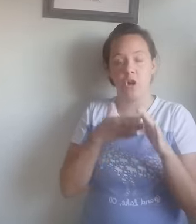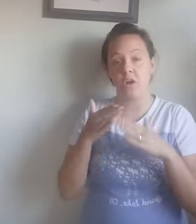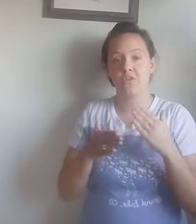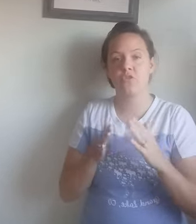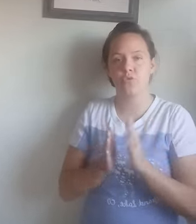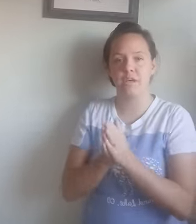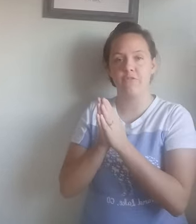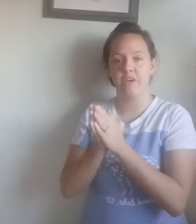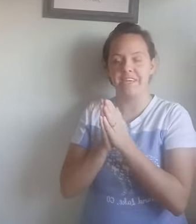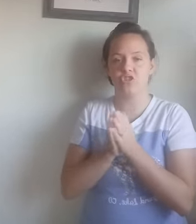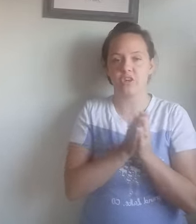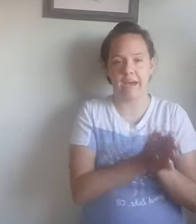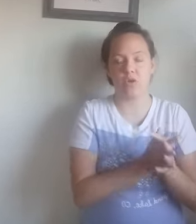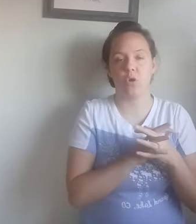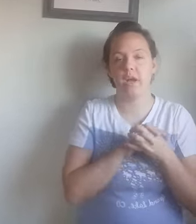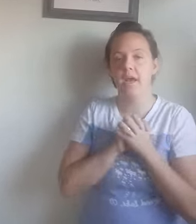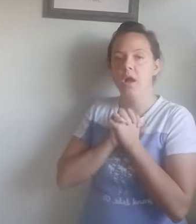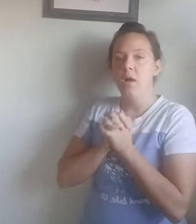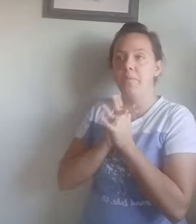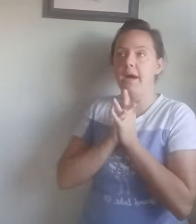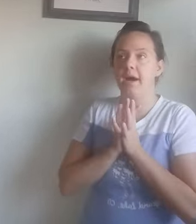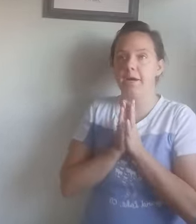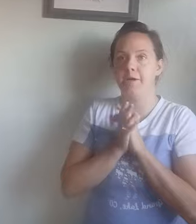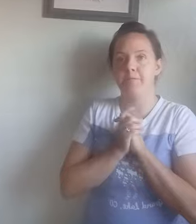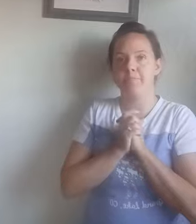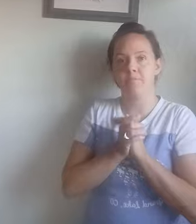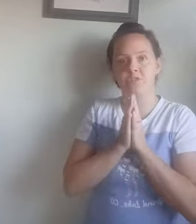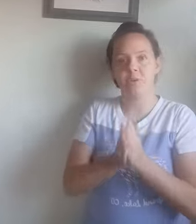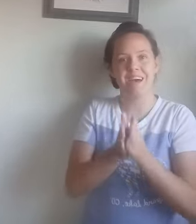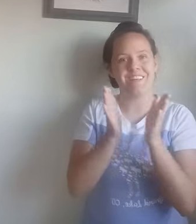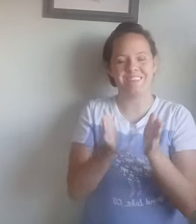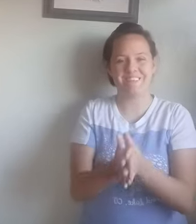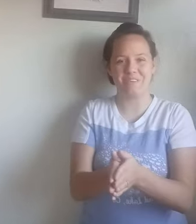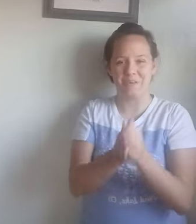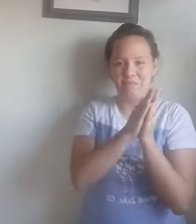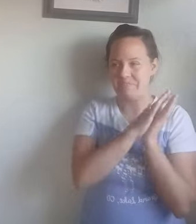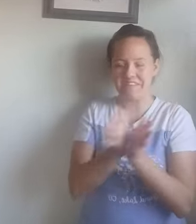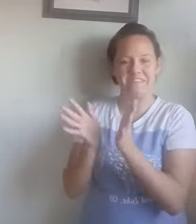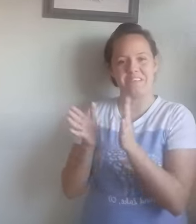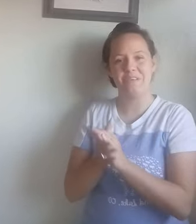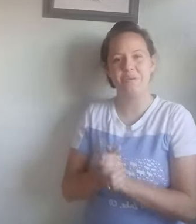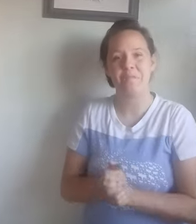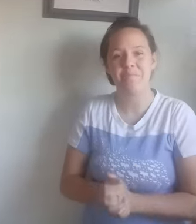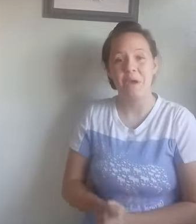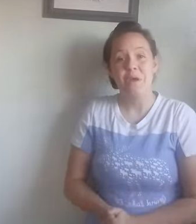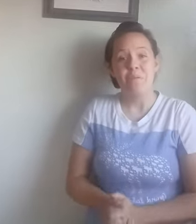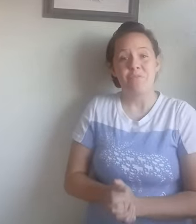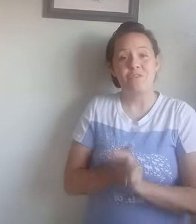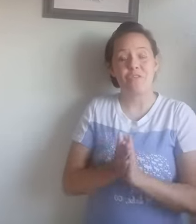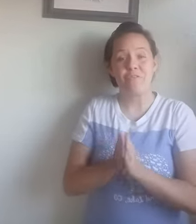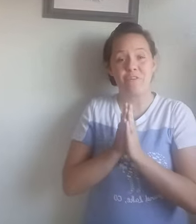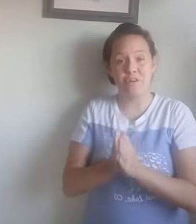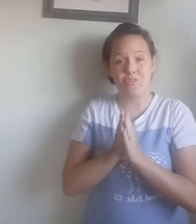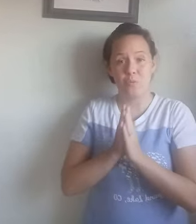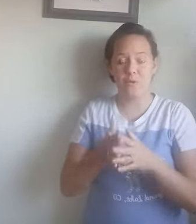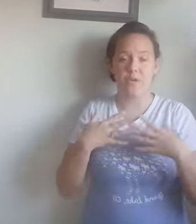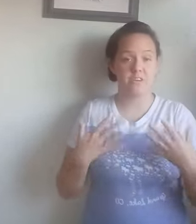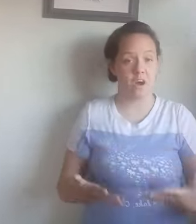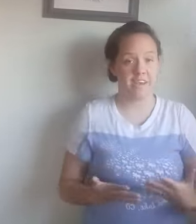yarns, three for each category. So yeah, so let's continue on. So the first one we are talking